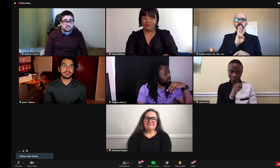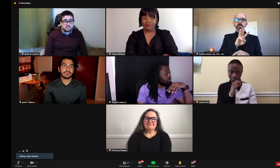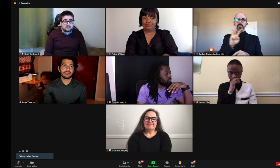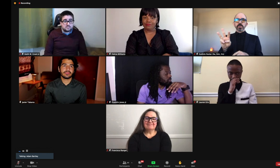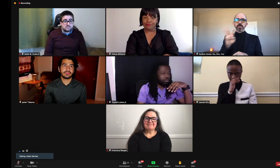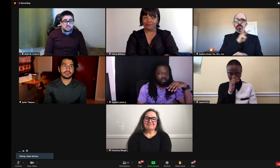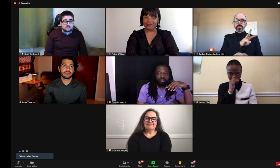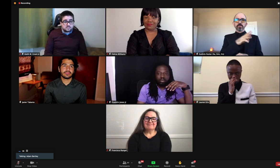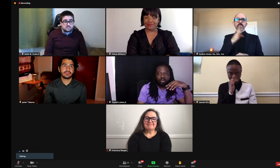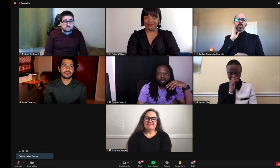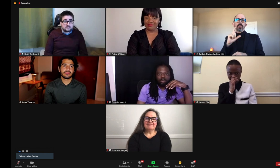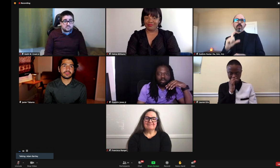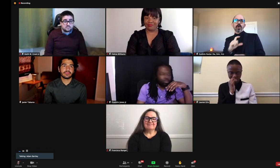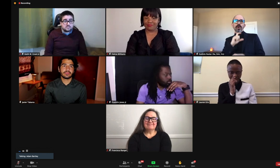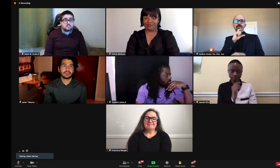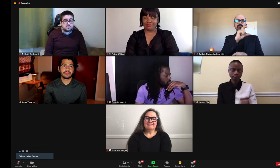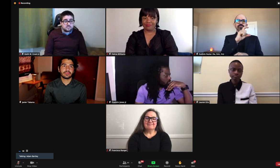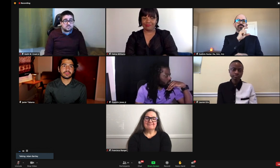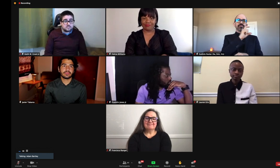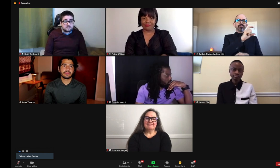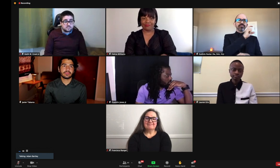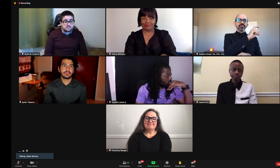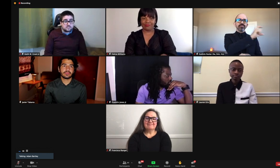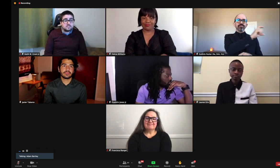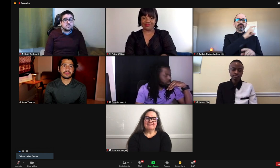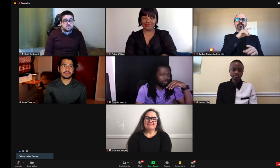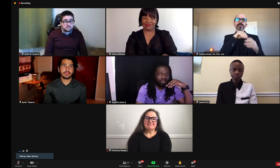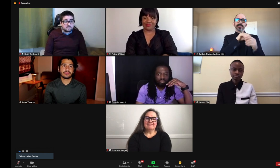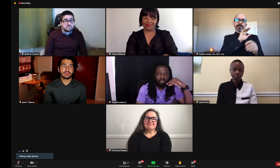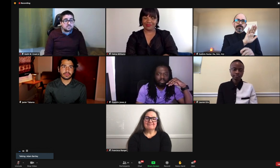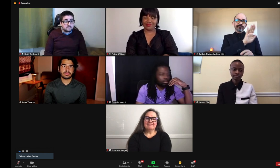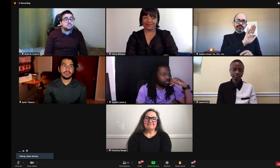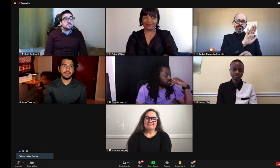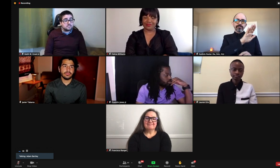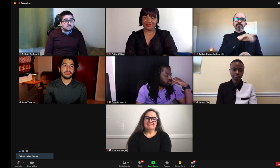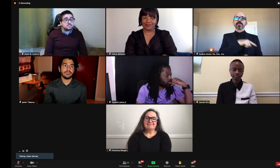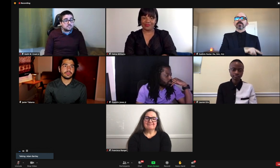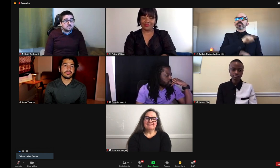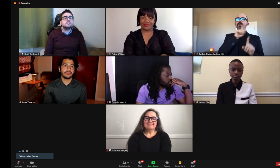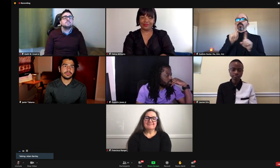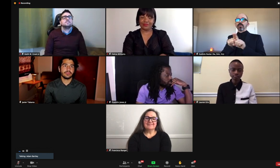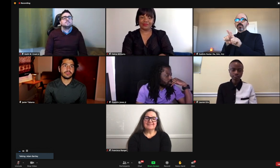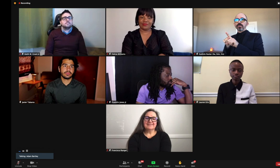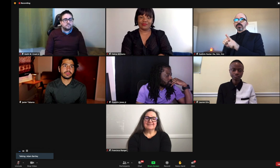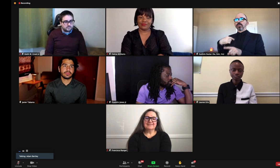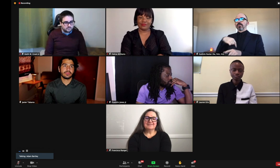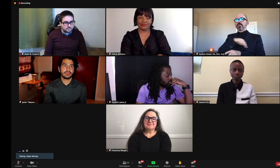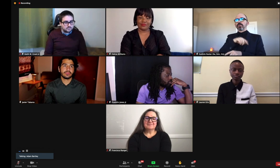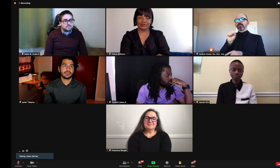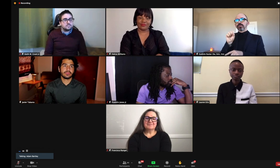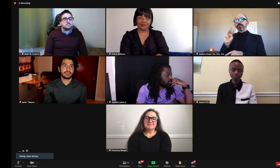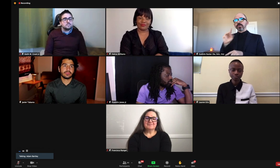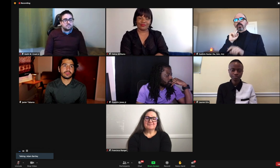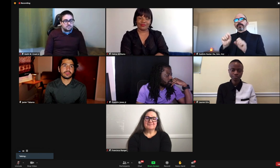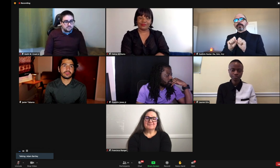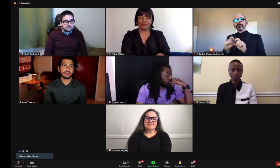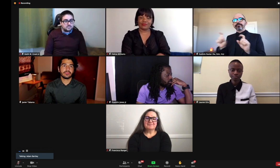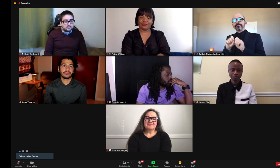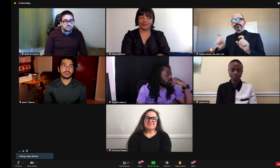developing a website for the LeClaire Center that will be able to host those as well. We